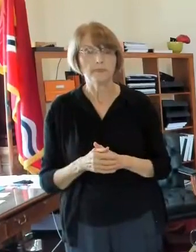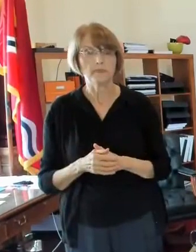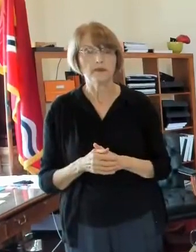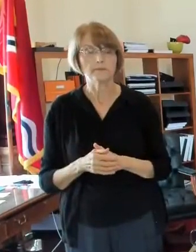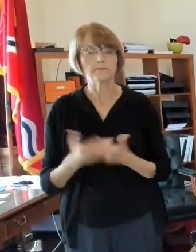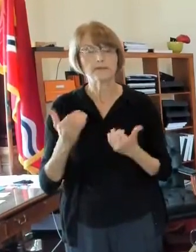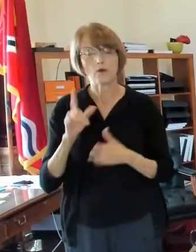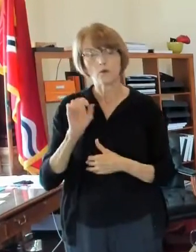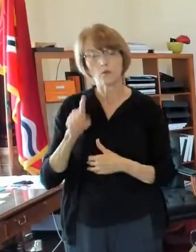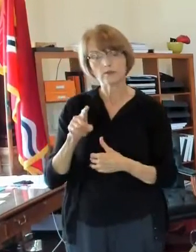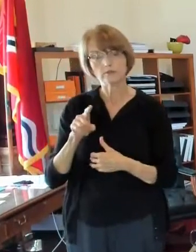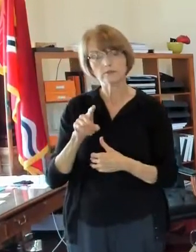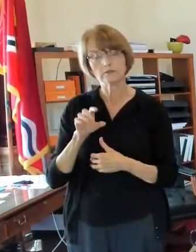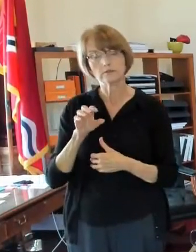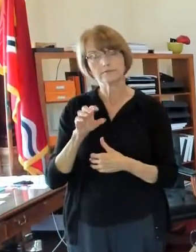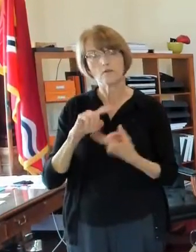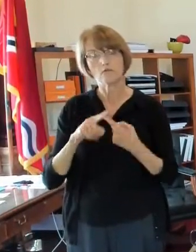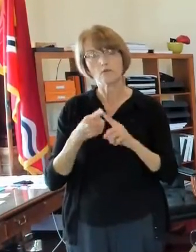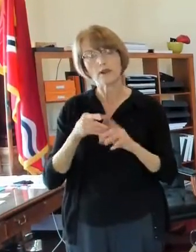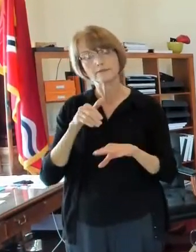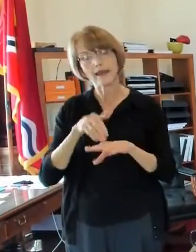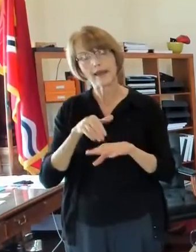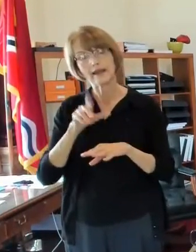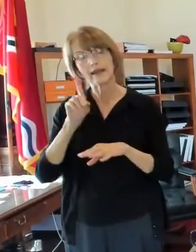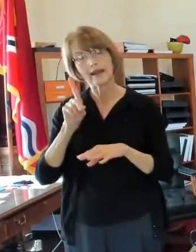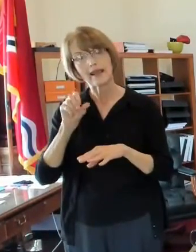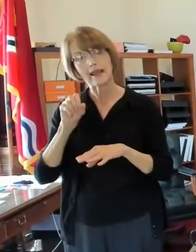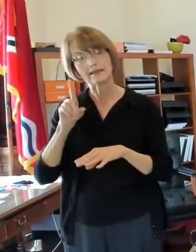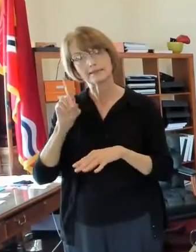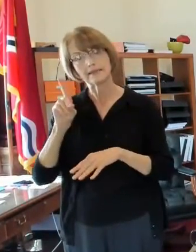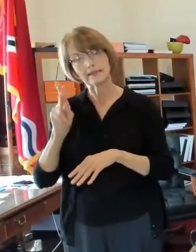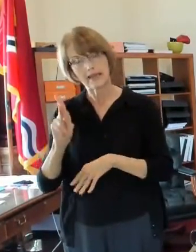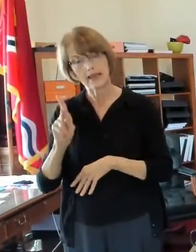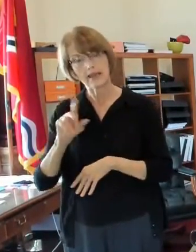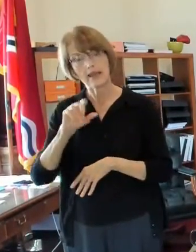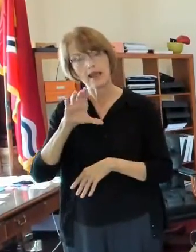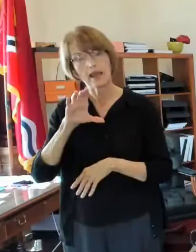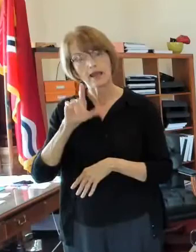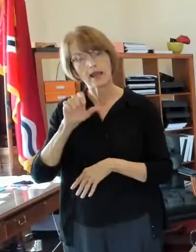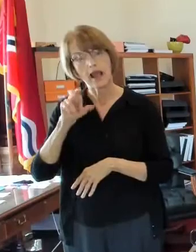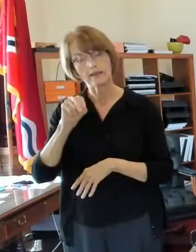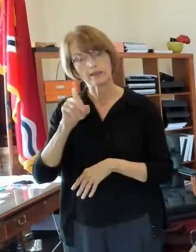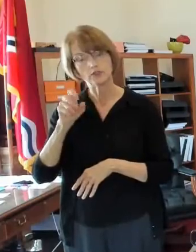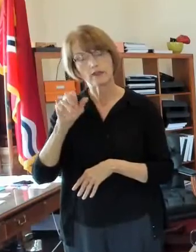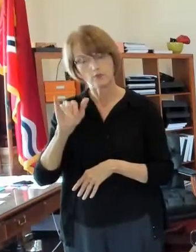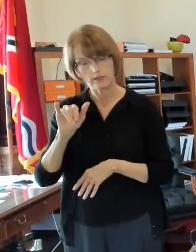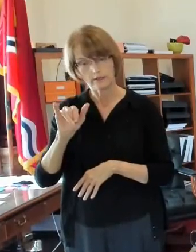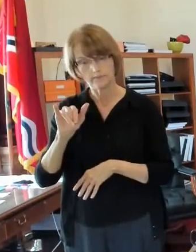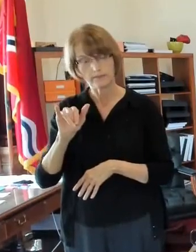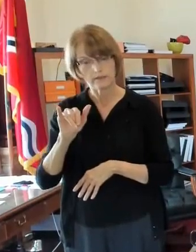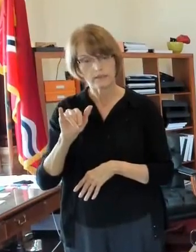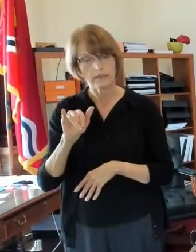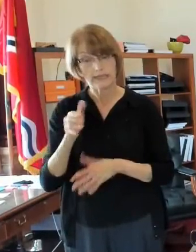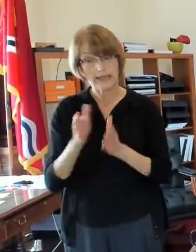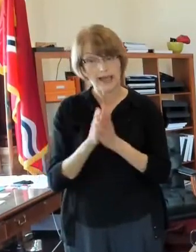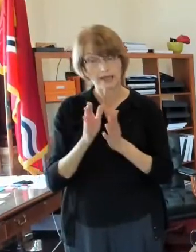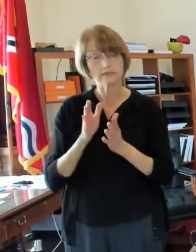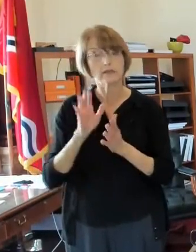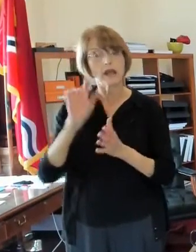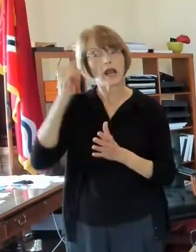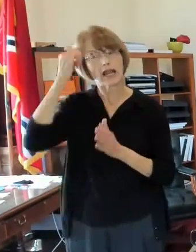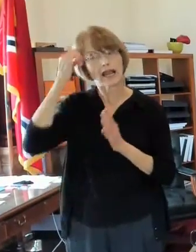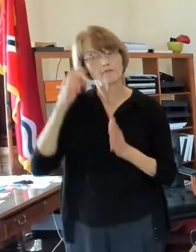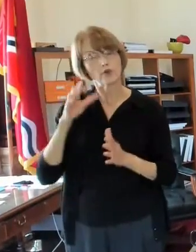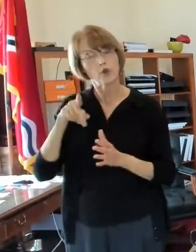from our friends at ksdk colin jeffrey uh wants to know governor pritzker recently uh stated that